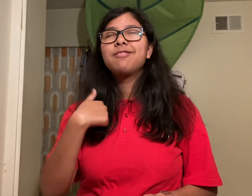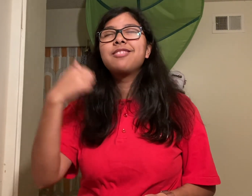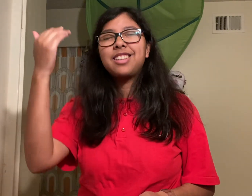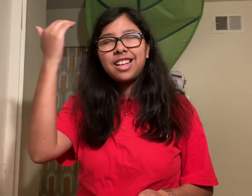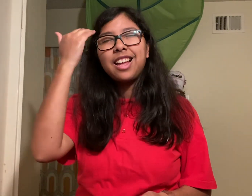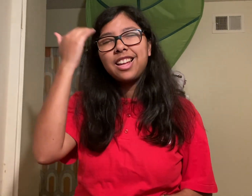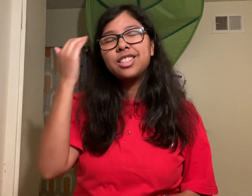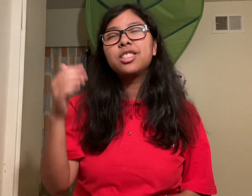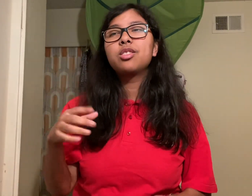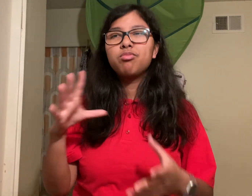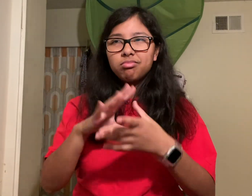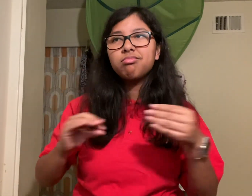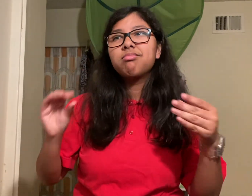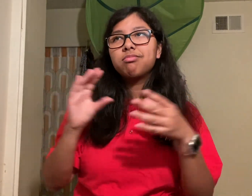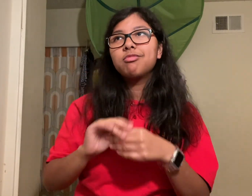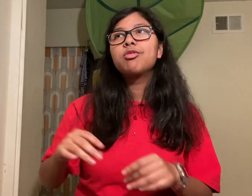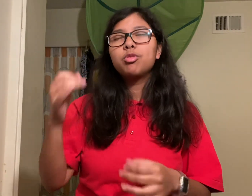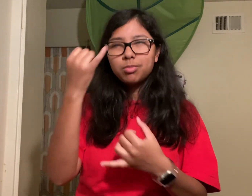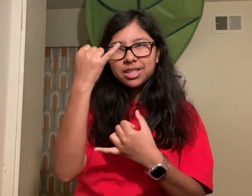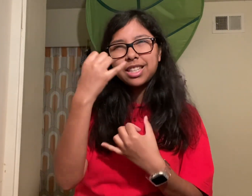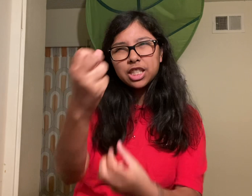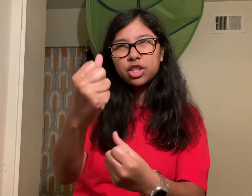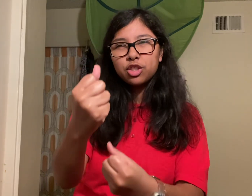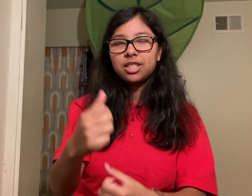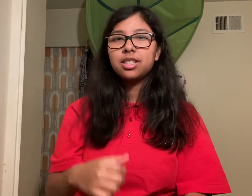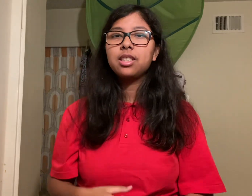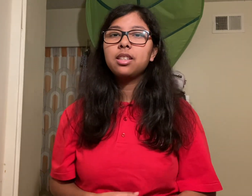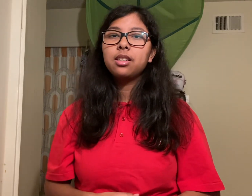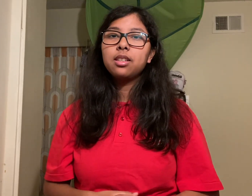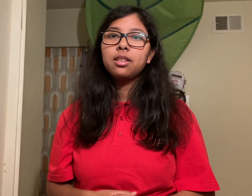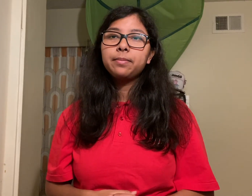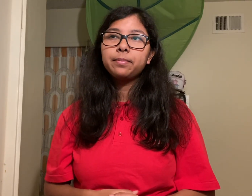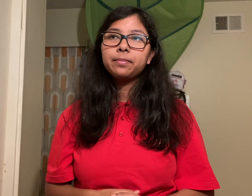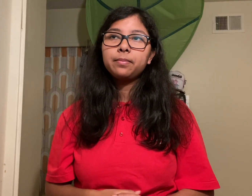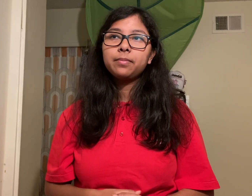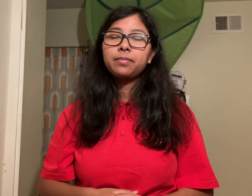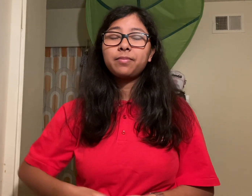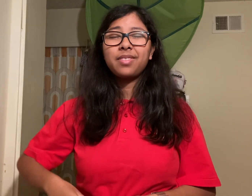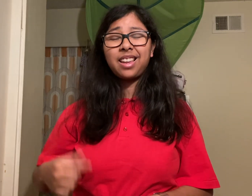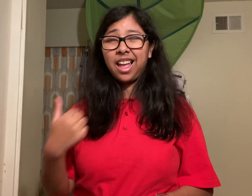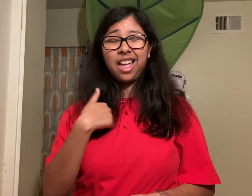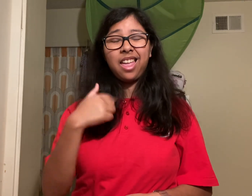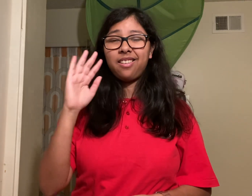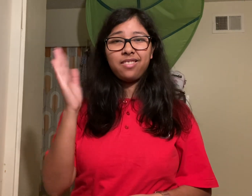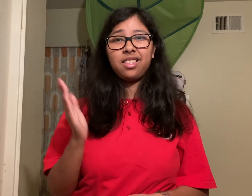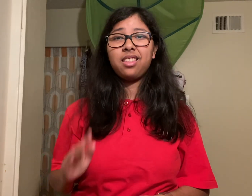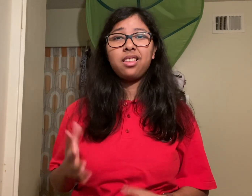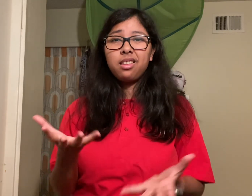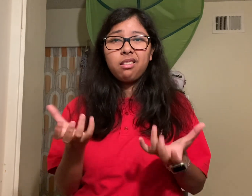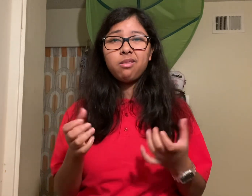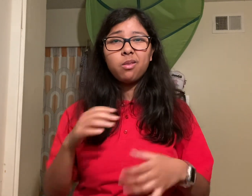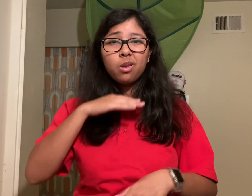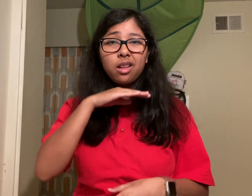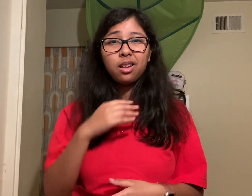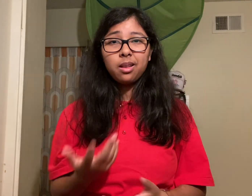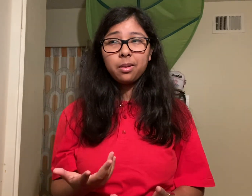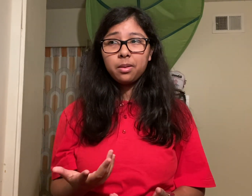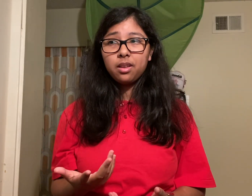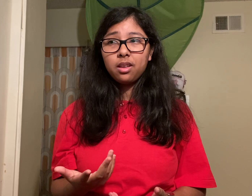pet pig and listening to her convinces me that I'll never want one but it sure is fun to hear her talk about the adventure she's had while owning a pig